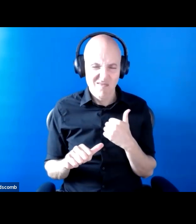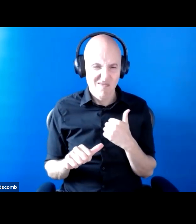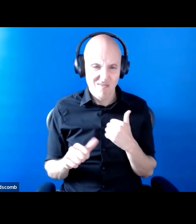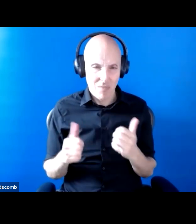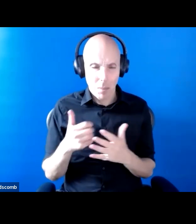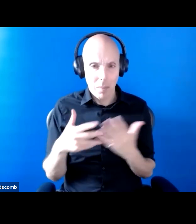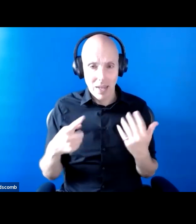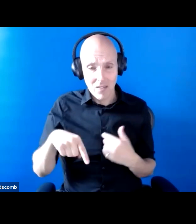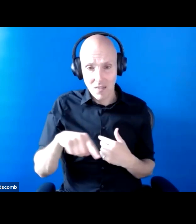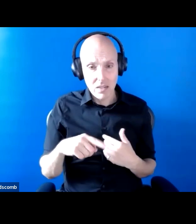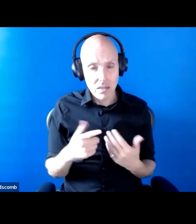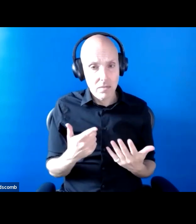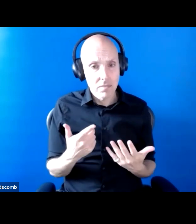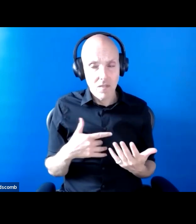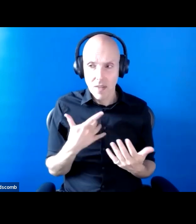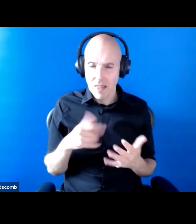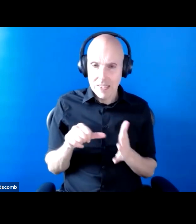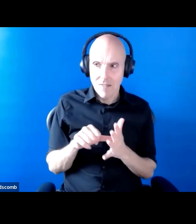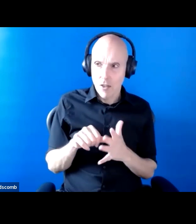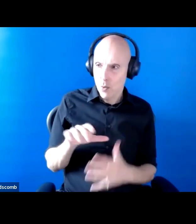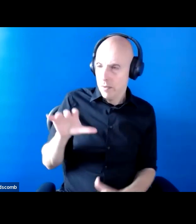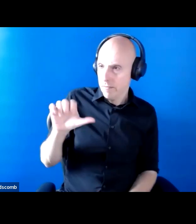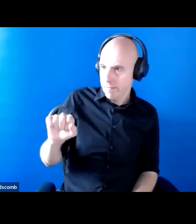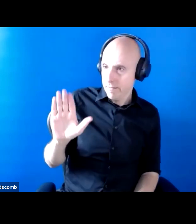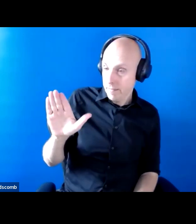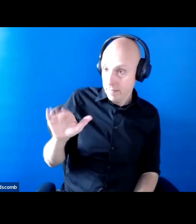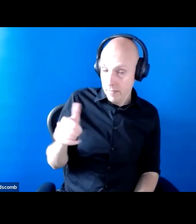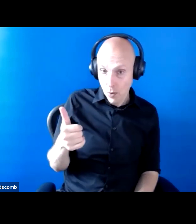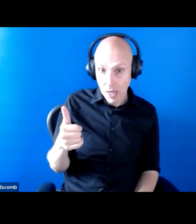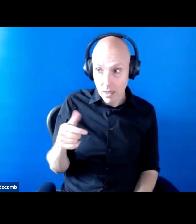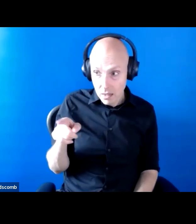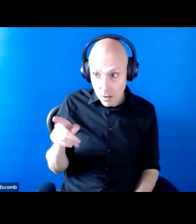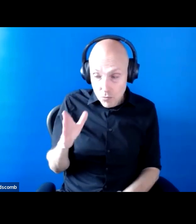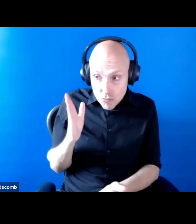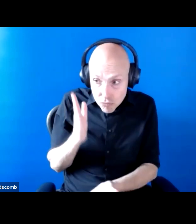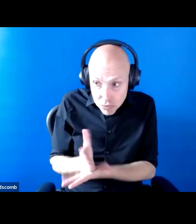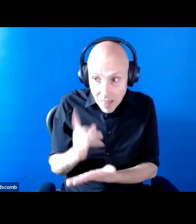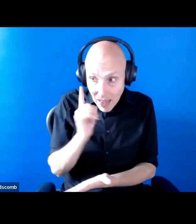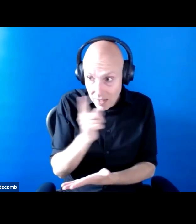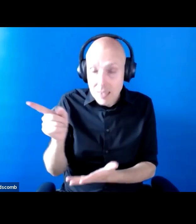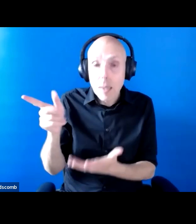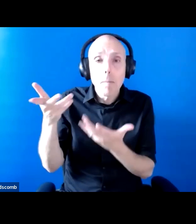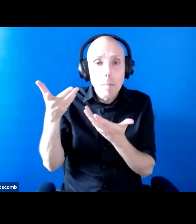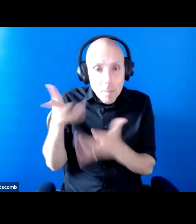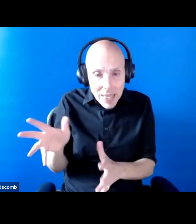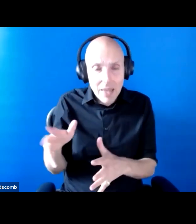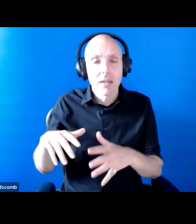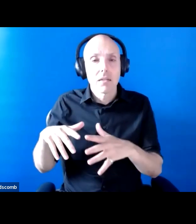to pin them down on in terms of what real evidence is that that they are implementing their statutory